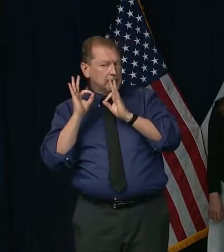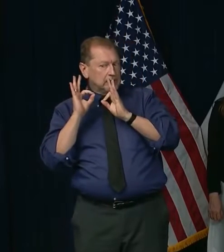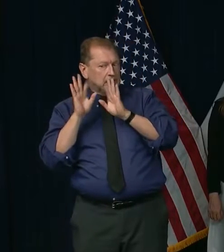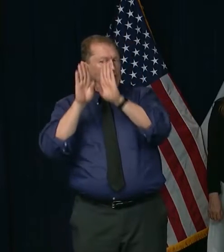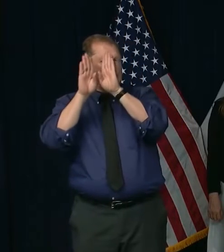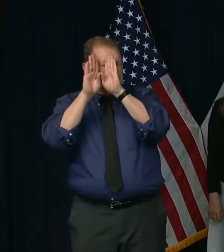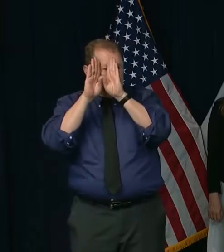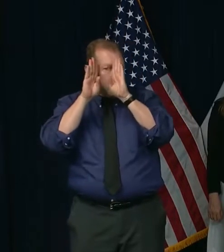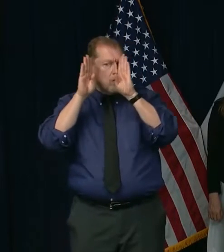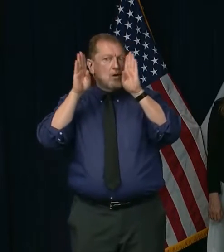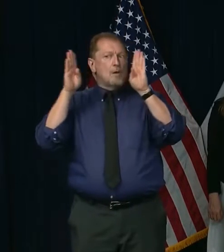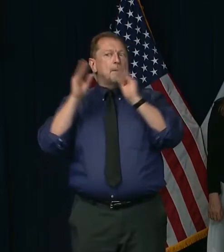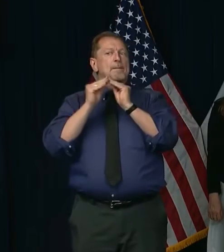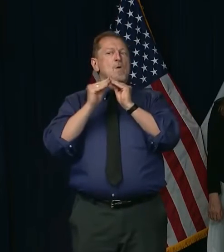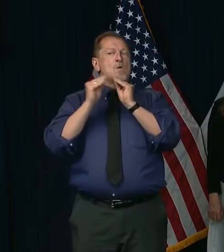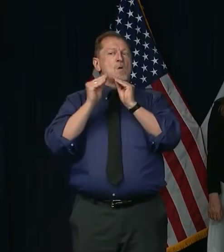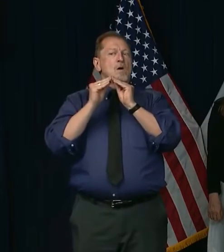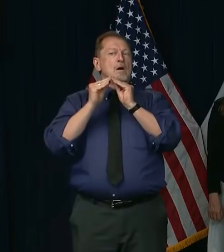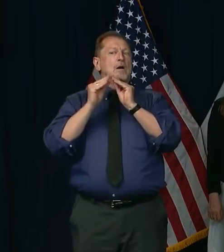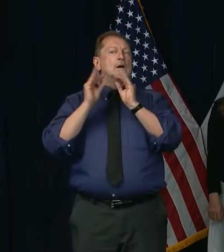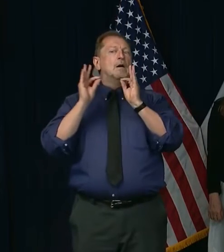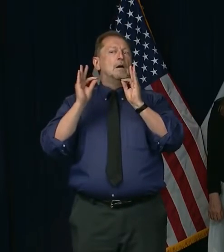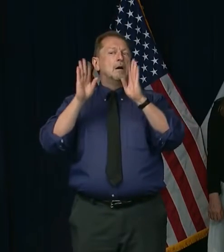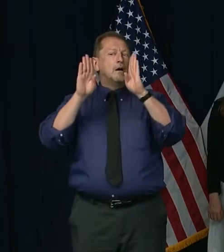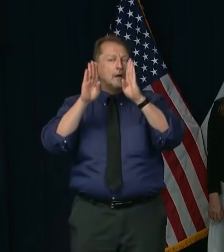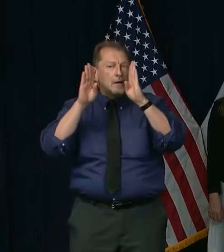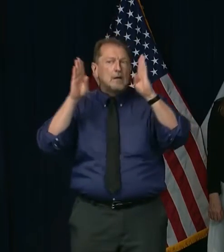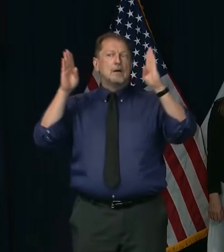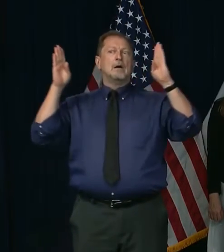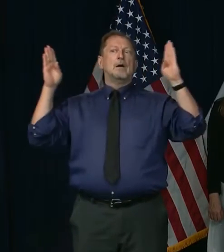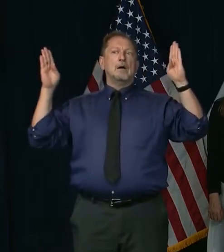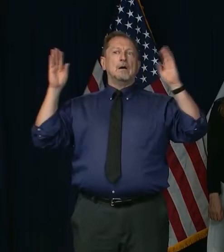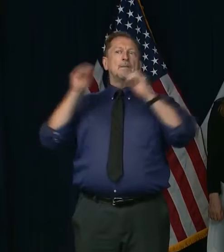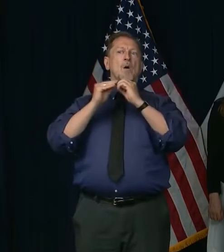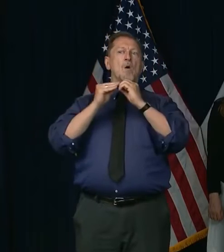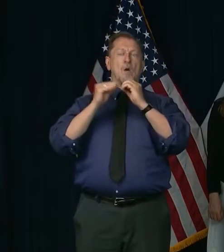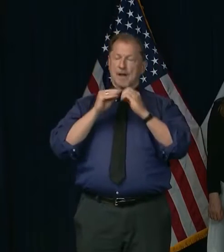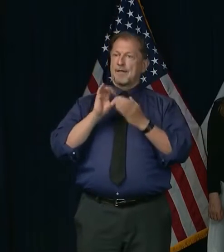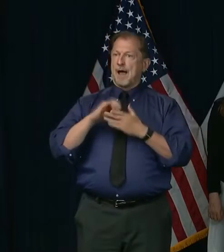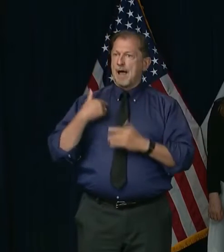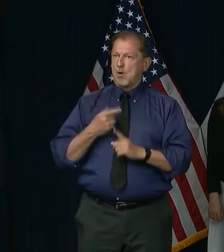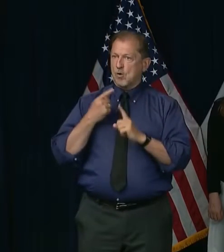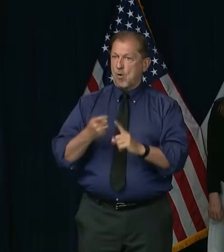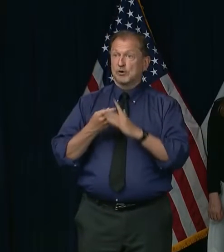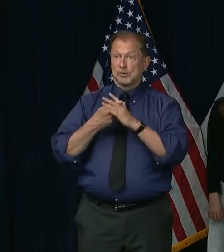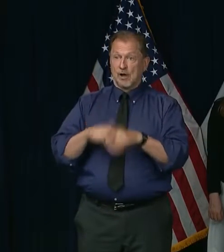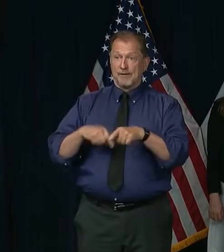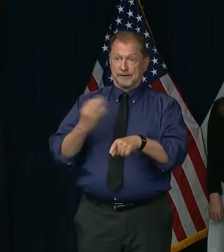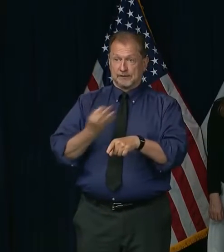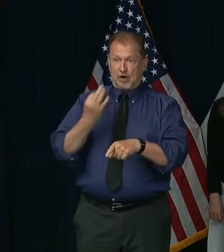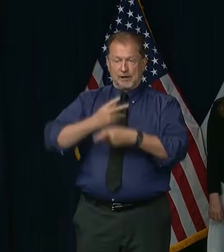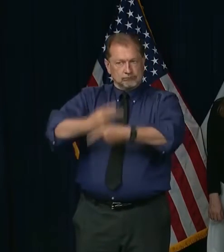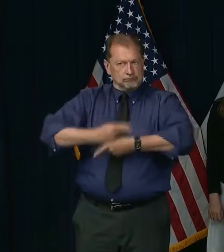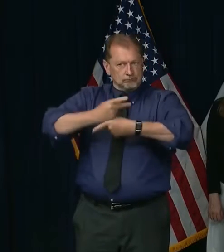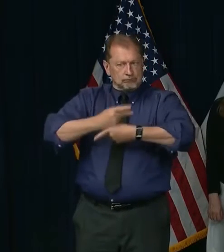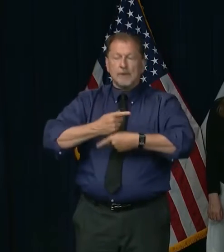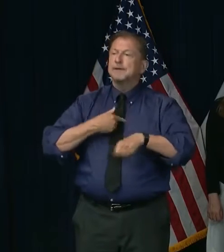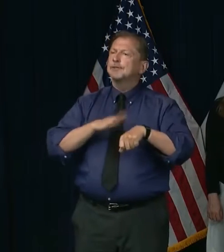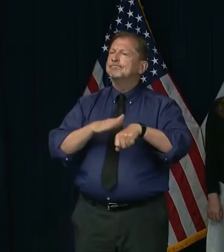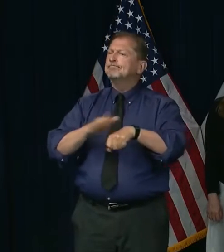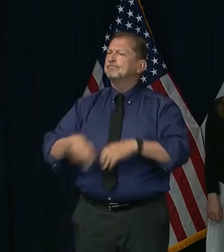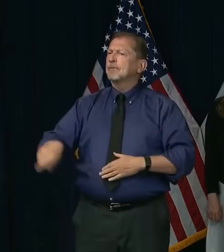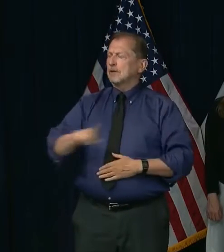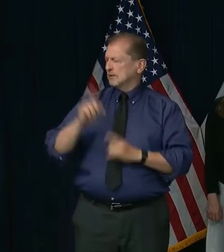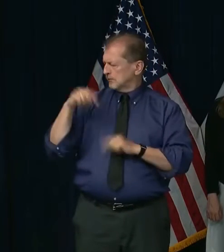we're good. We have gone so far along this right path, so I'm imploring everyone to continue